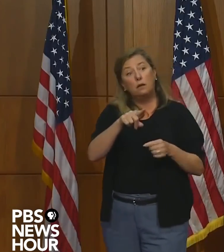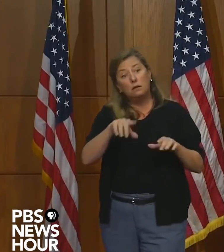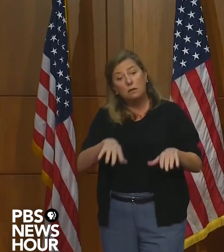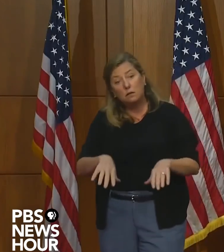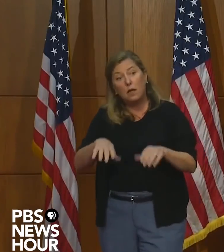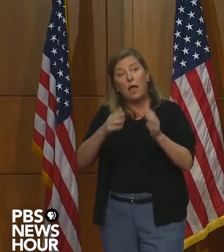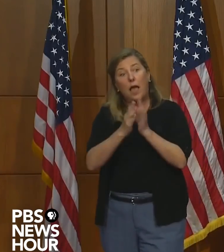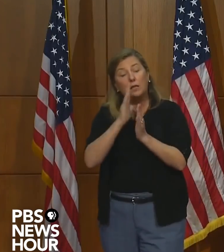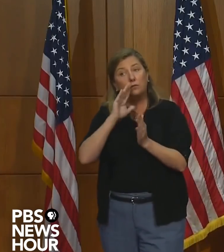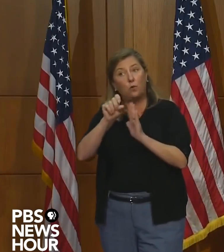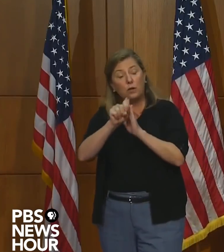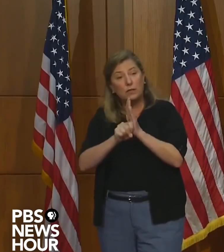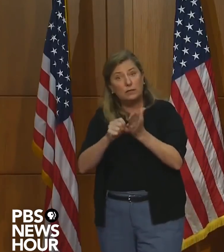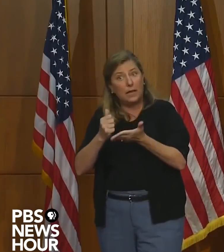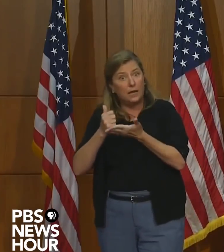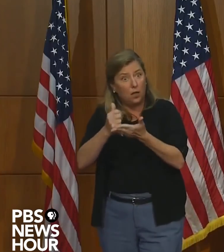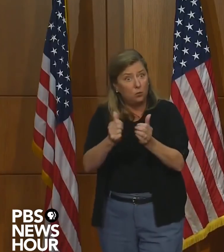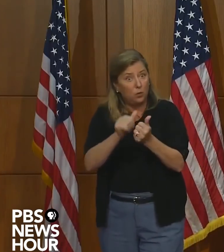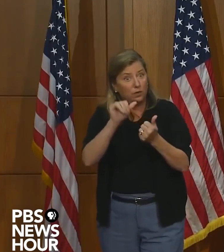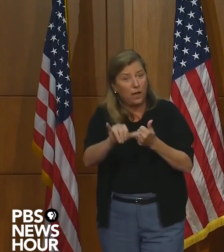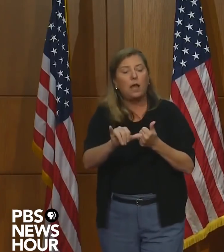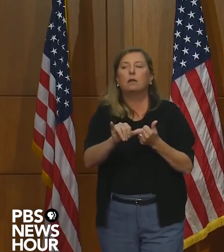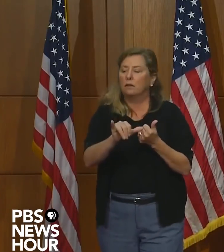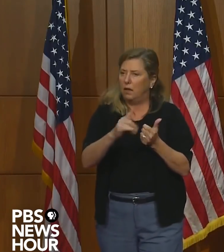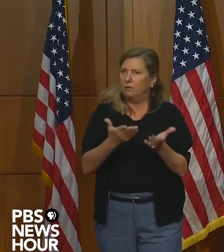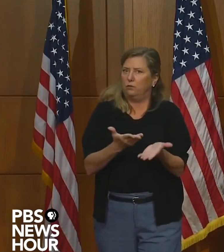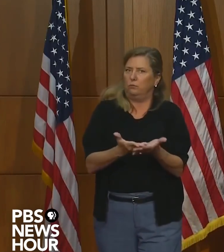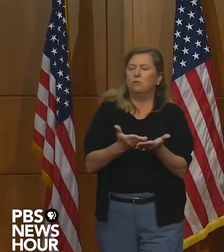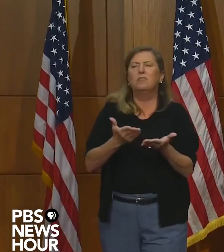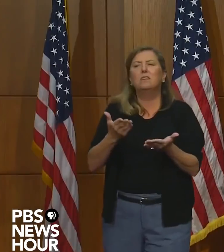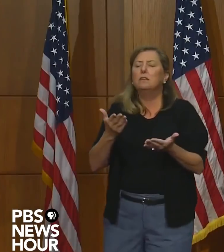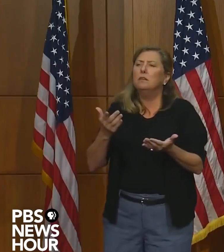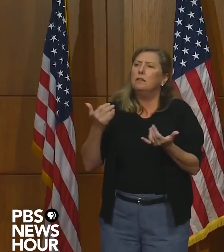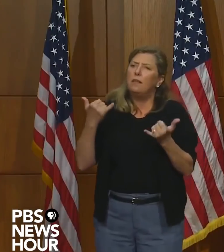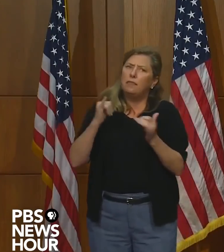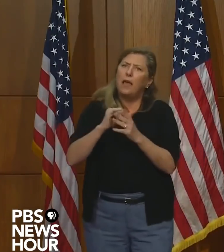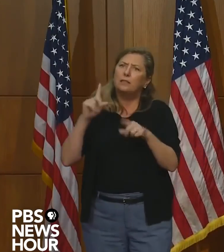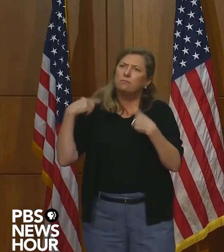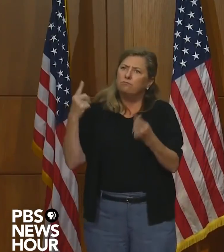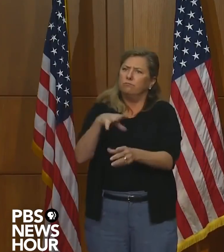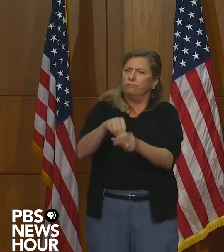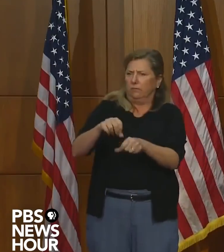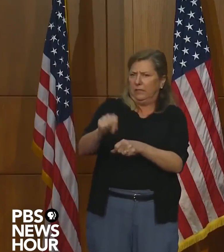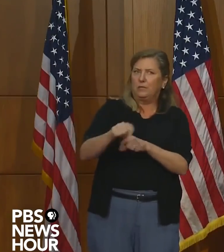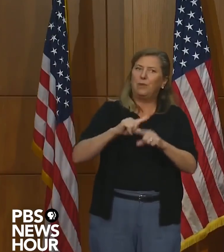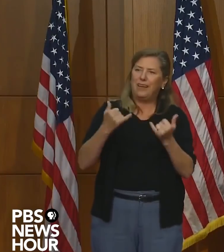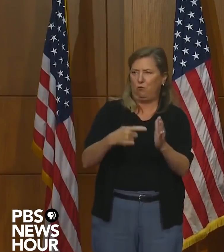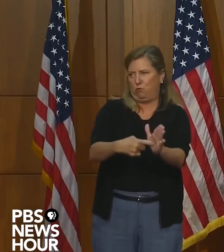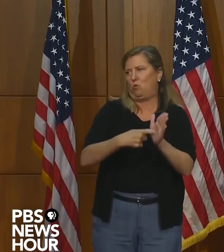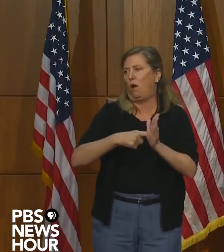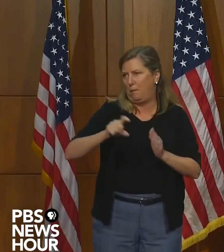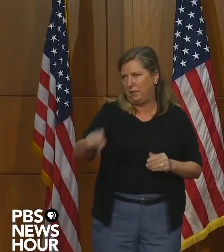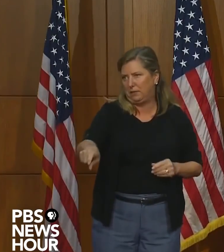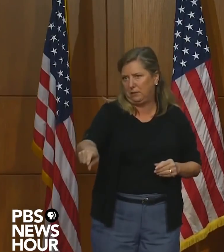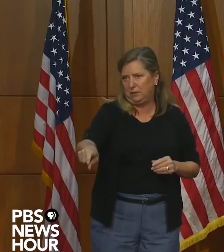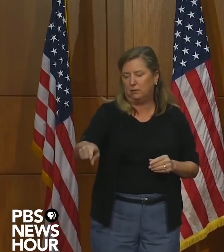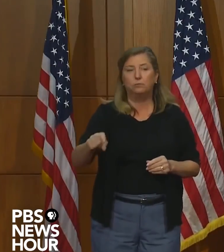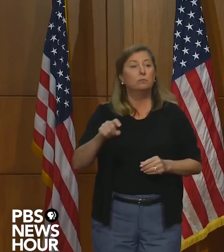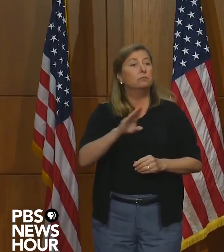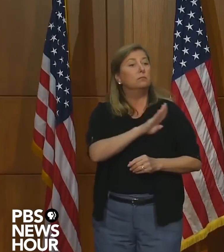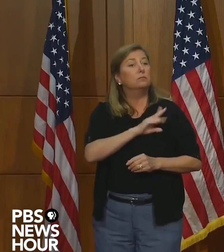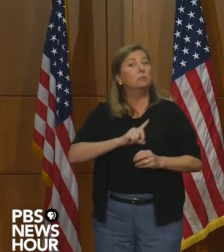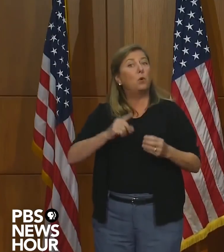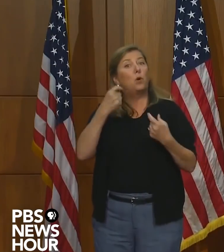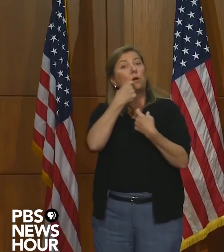technical assistance, working with them on that. Not that that hasn't always been a part of the work, but now it's a requirement of the work. The board has announced